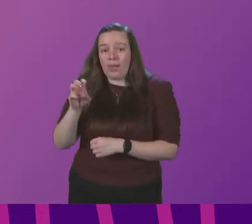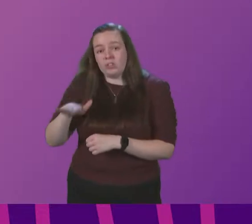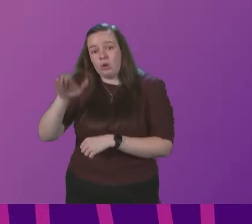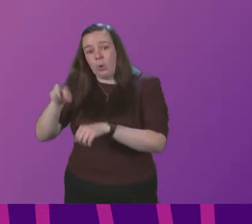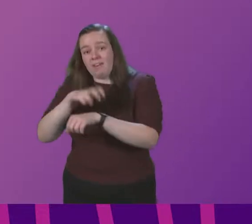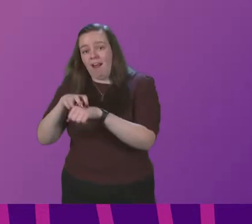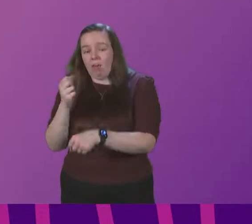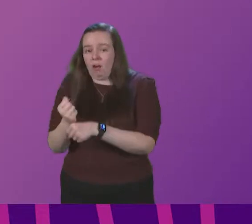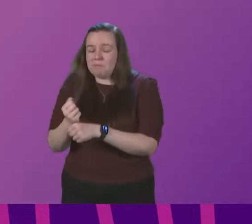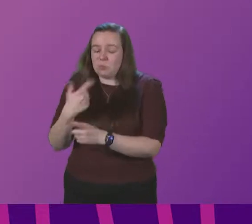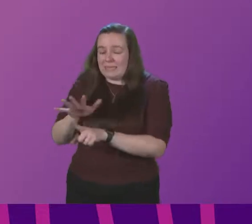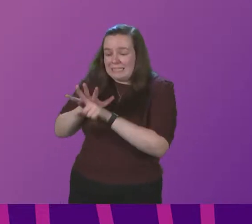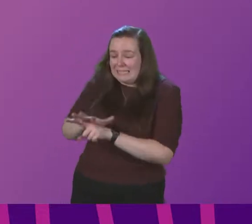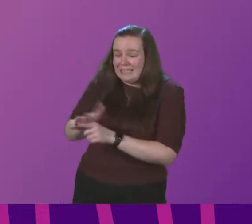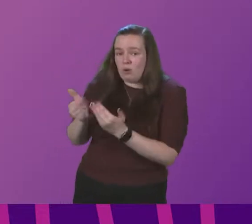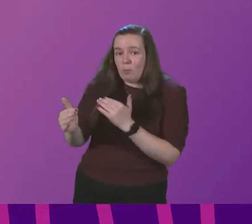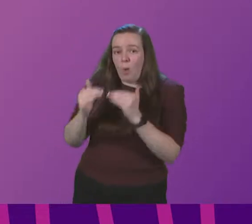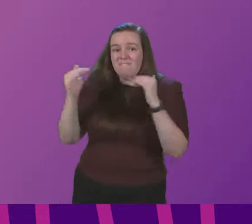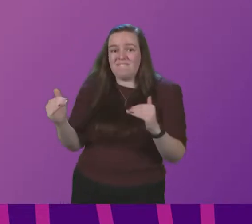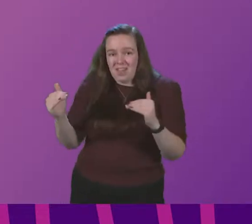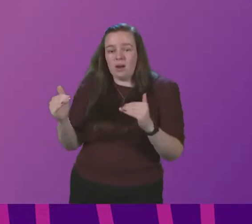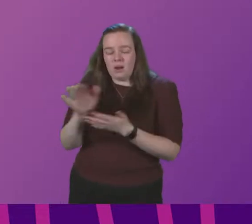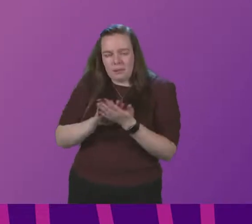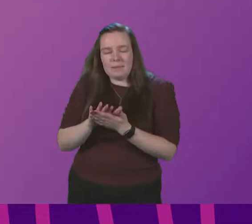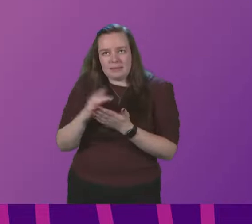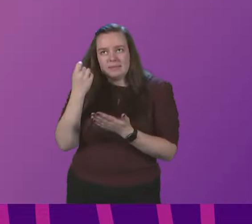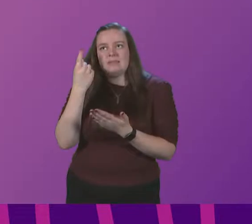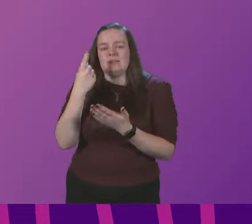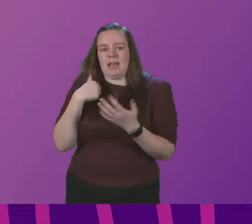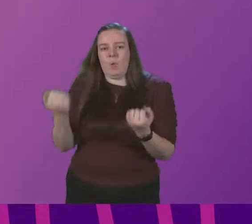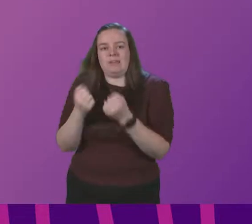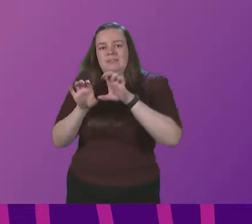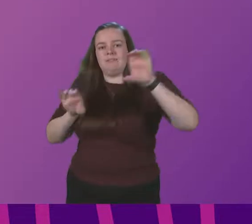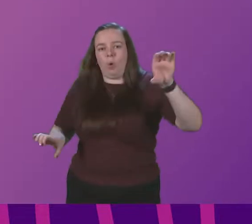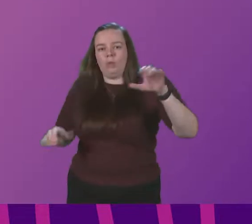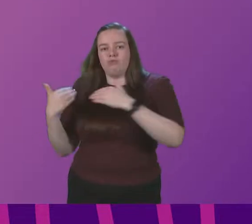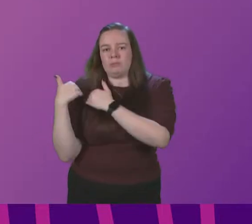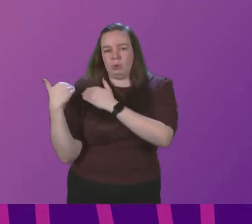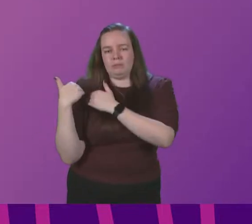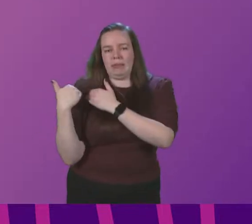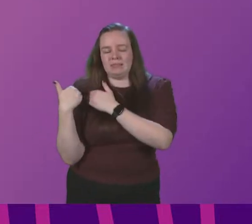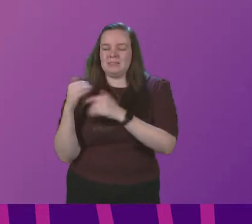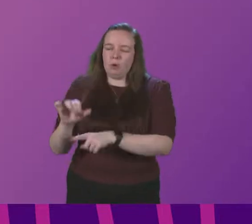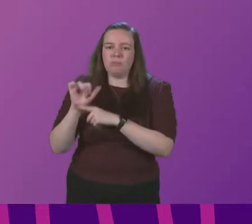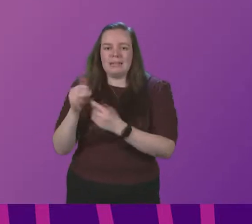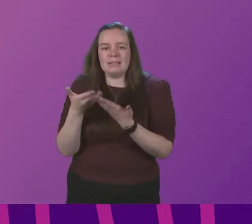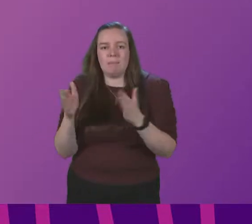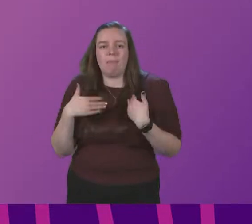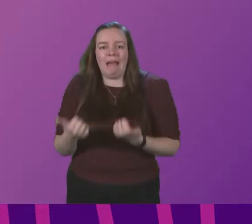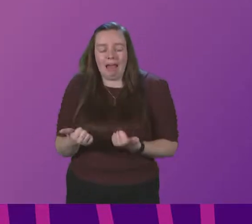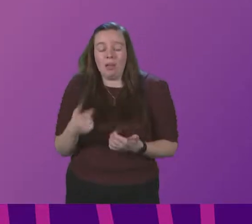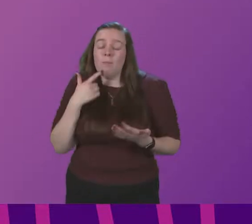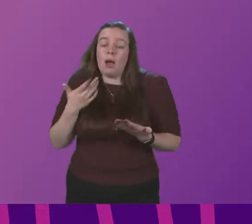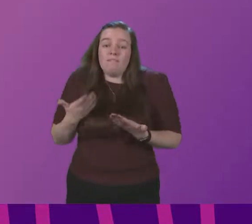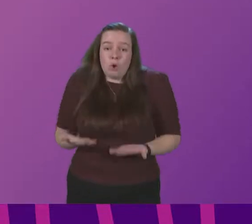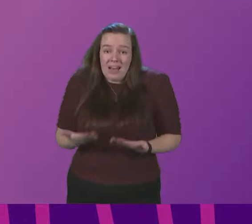governments, we are pressing for a fairer approach that takes account of our devolved responsibilities for protecting public health. But for now, this